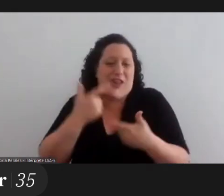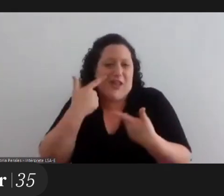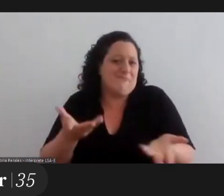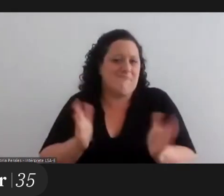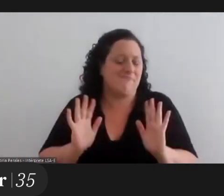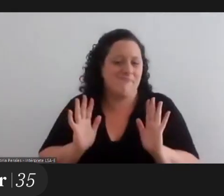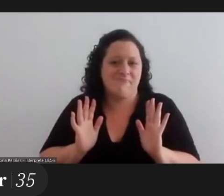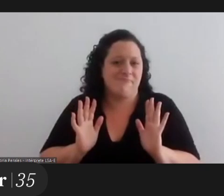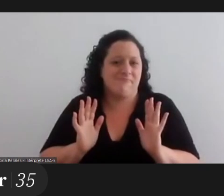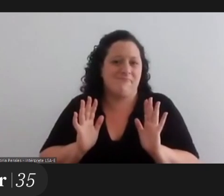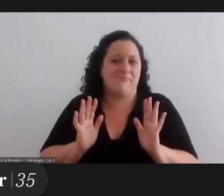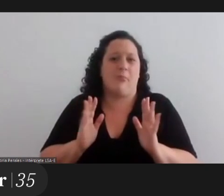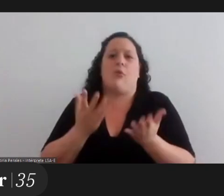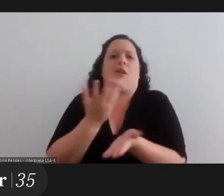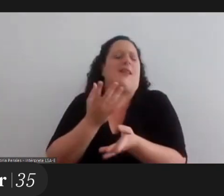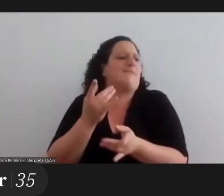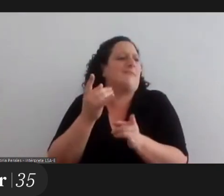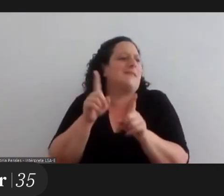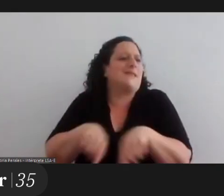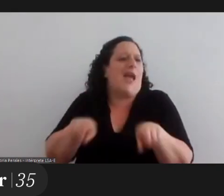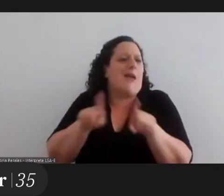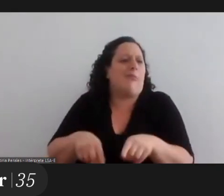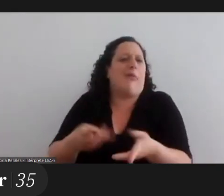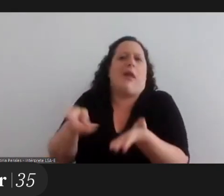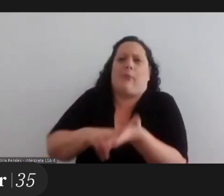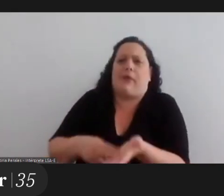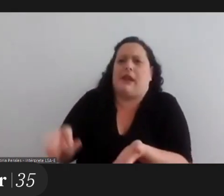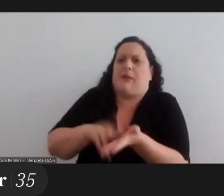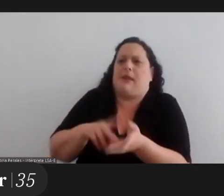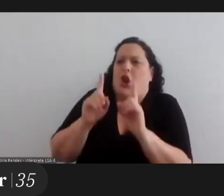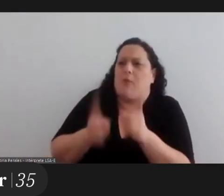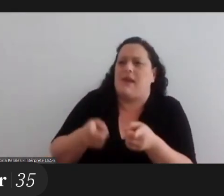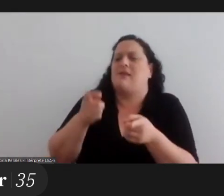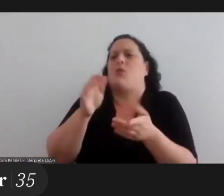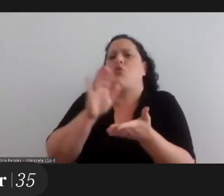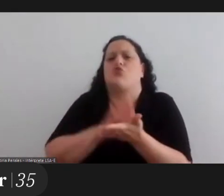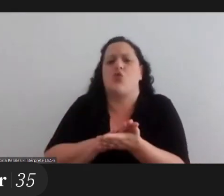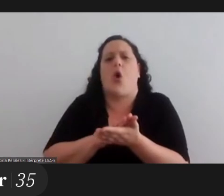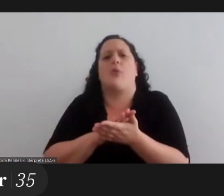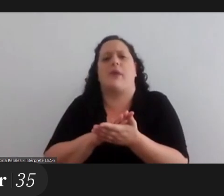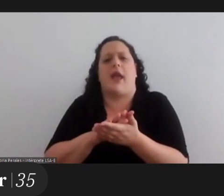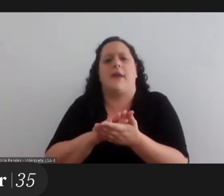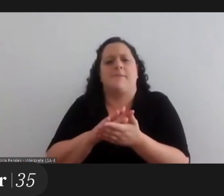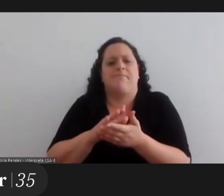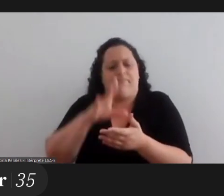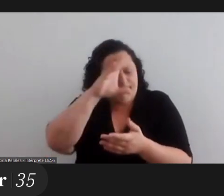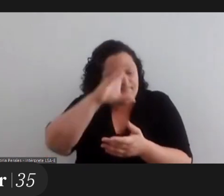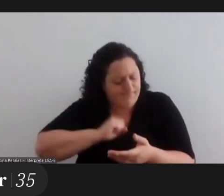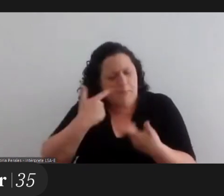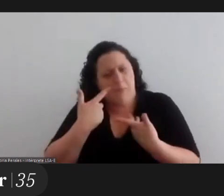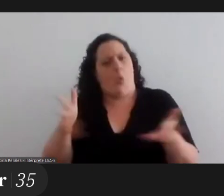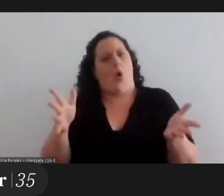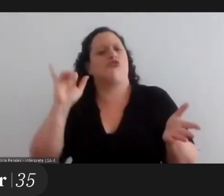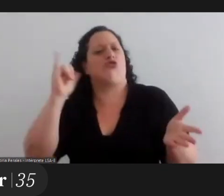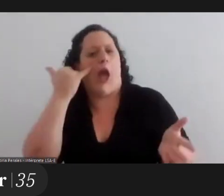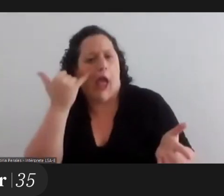will show and portray our story because repeating this issue of coming out as if